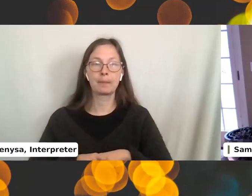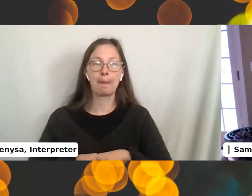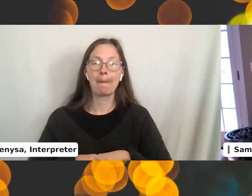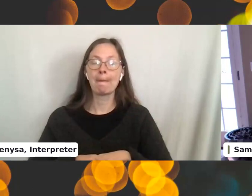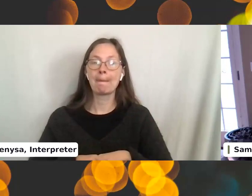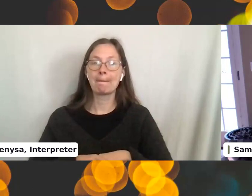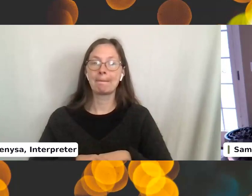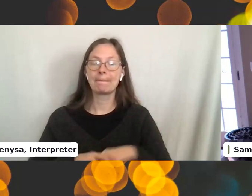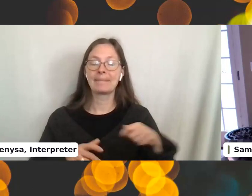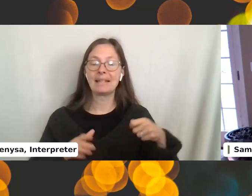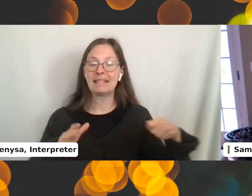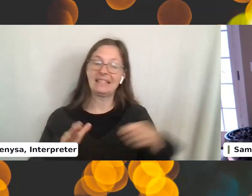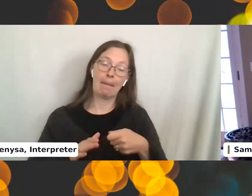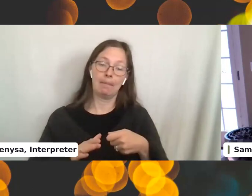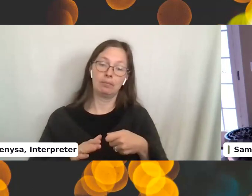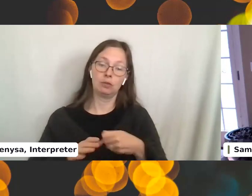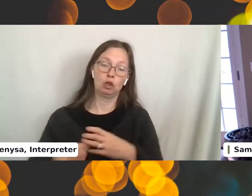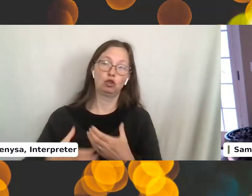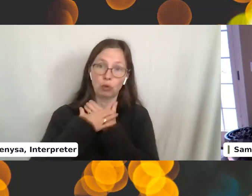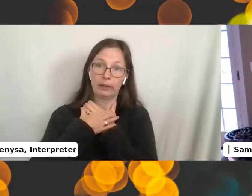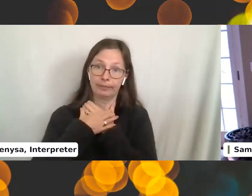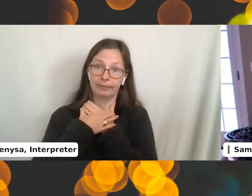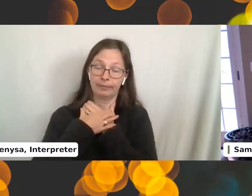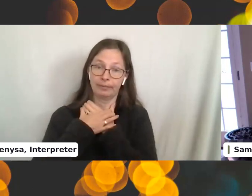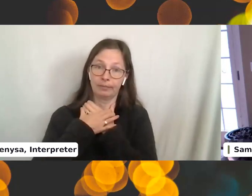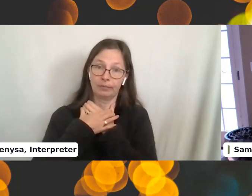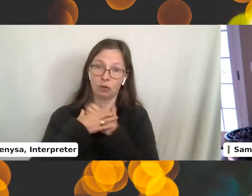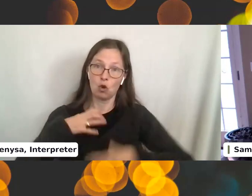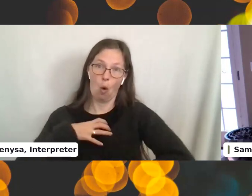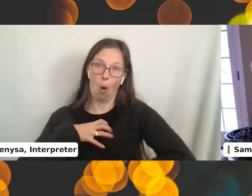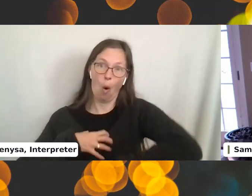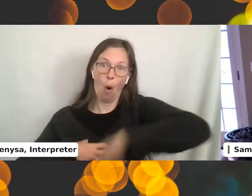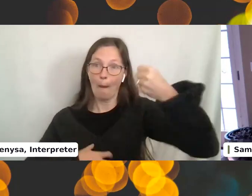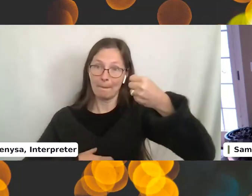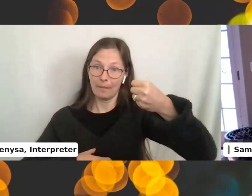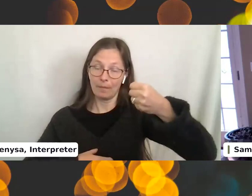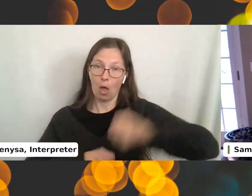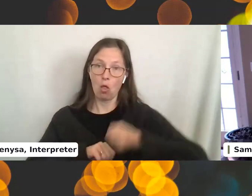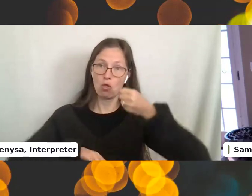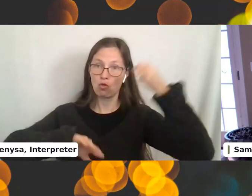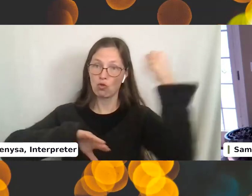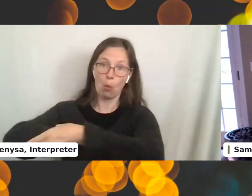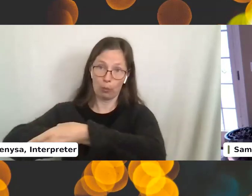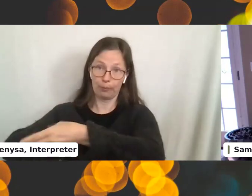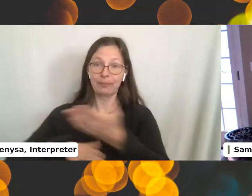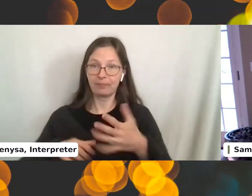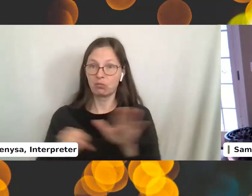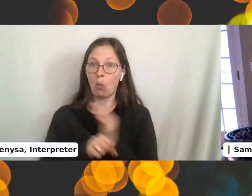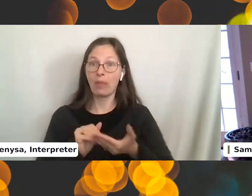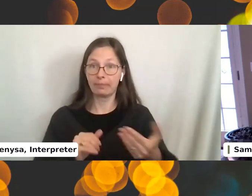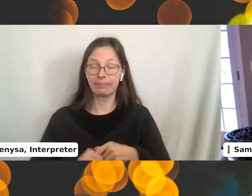Stab it. Strangle it. Rip its guts out. Throw it off the cliff. The whole thing.